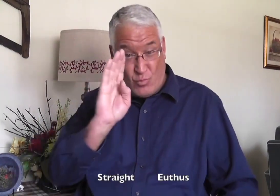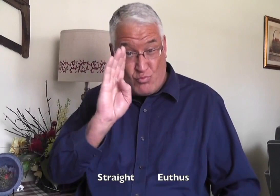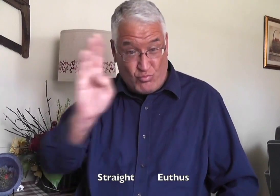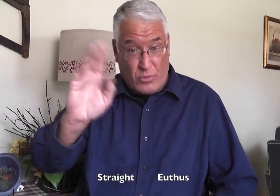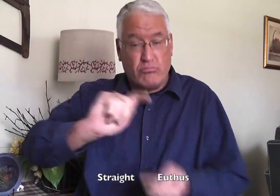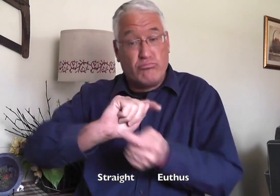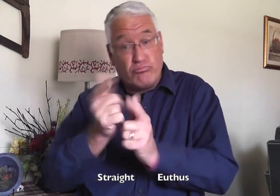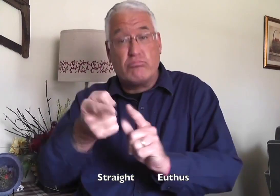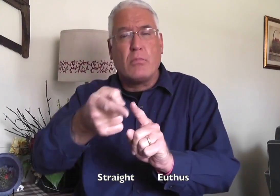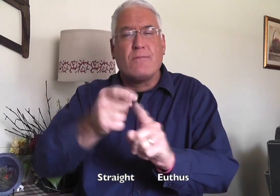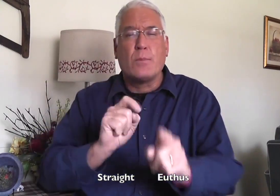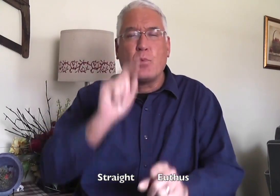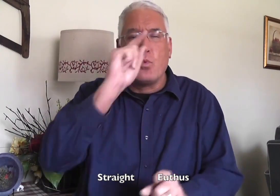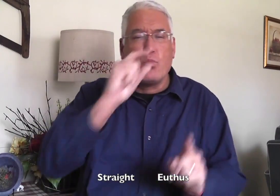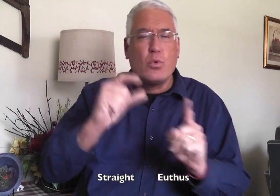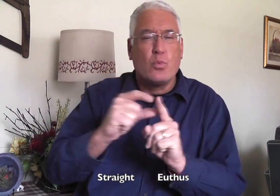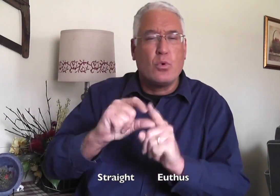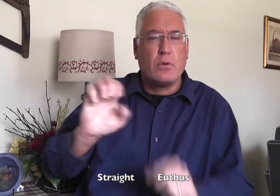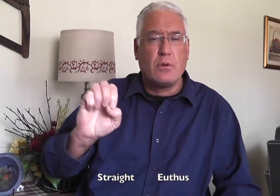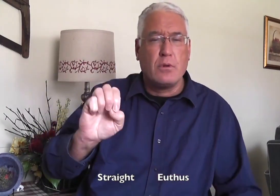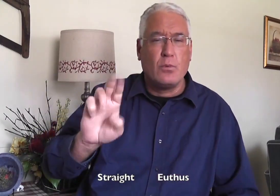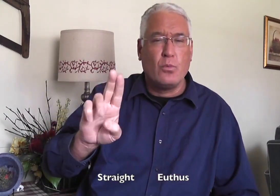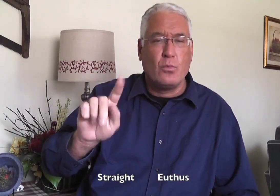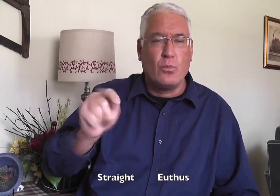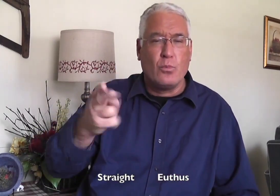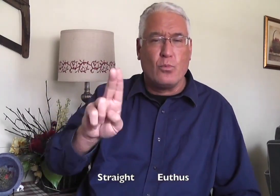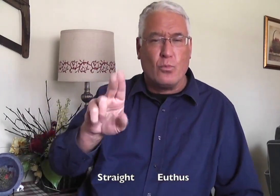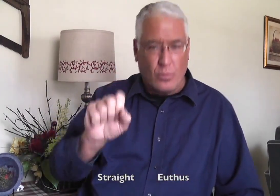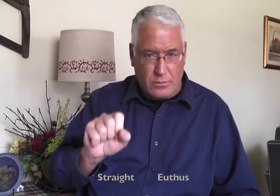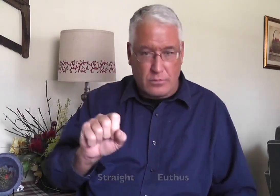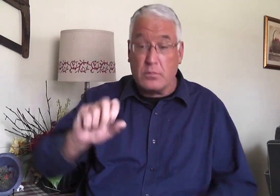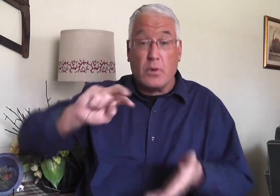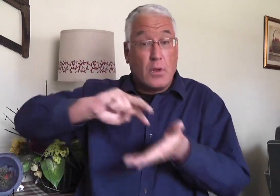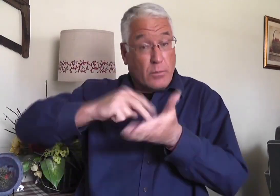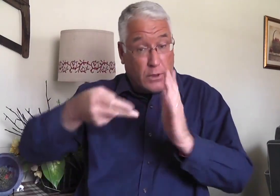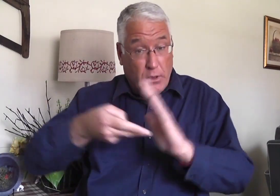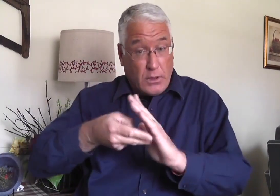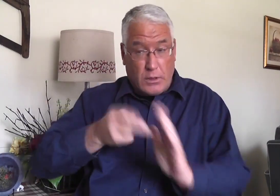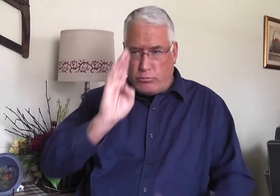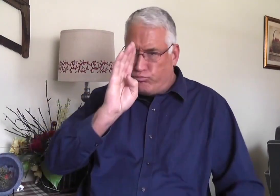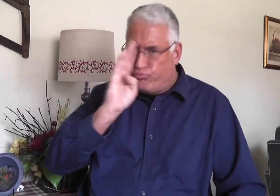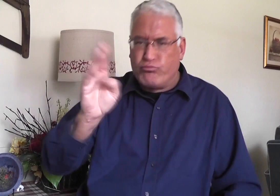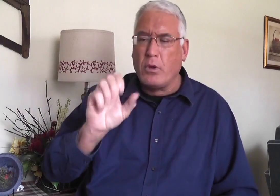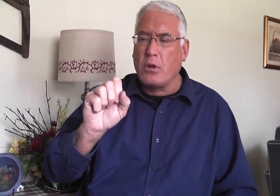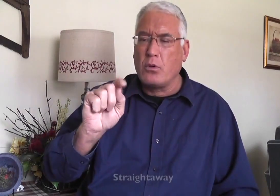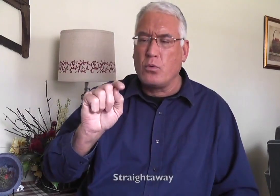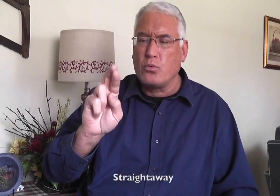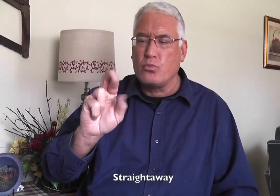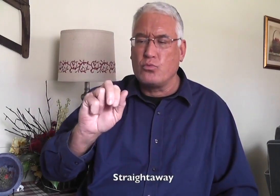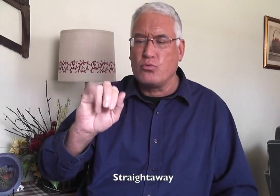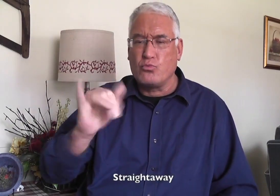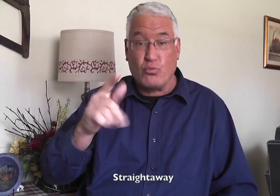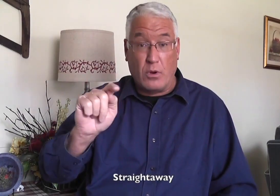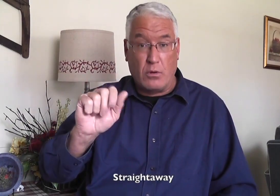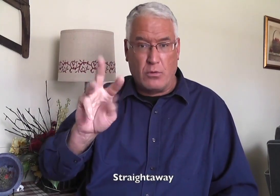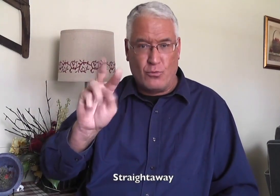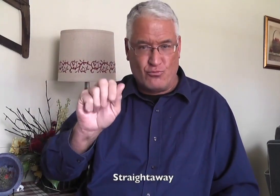word straight from the Greek language is euthis. It means straight away,